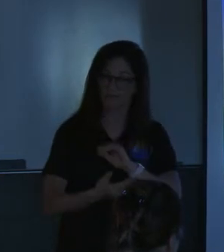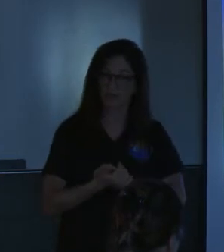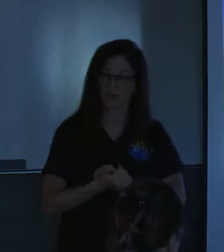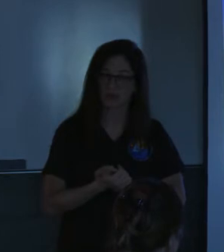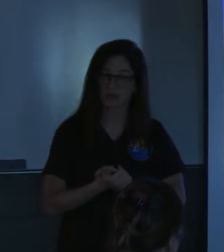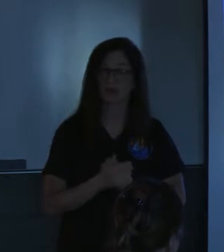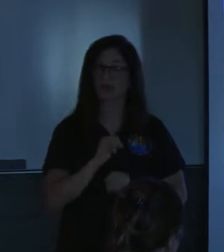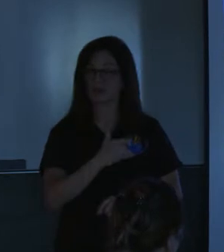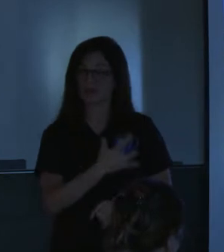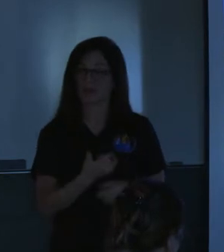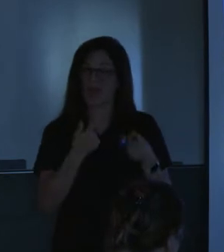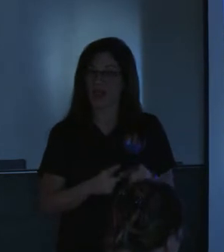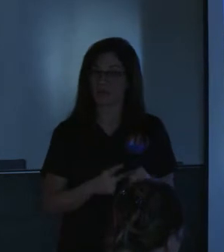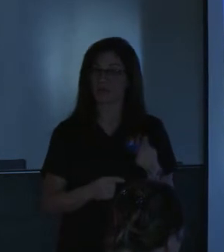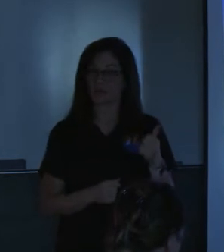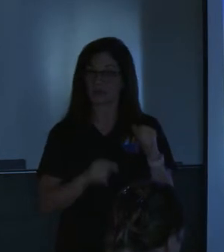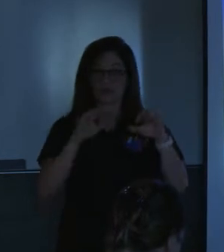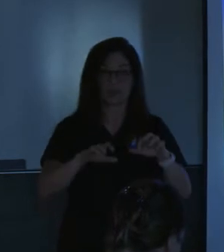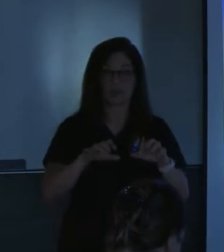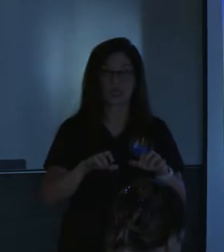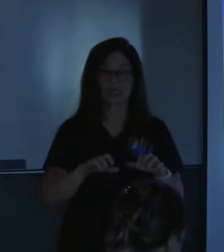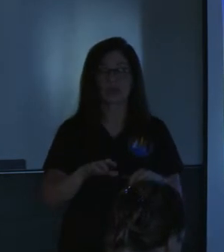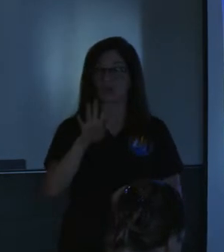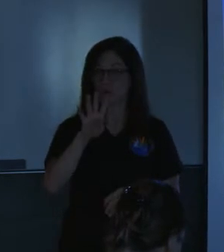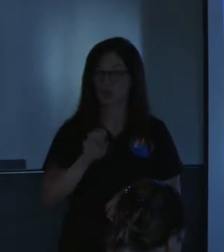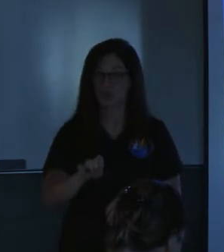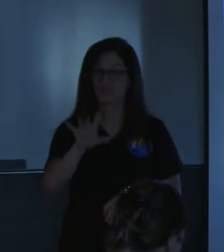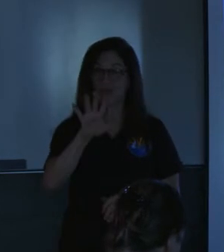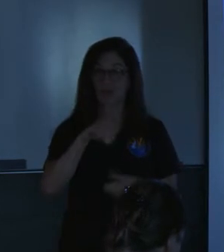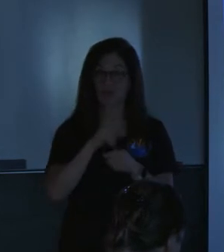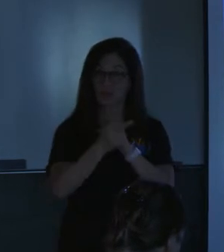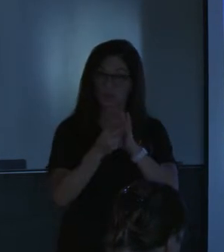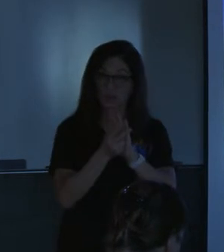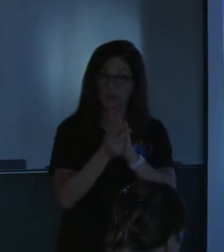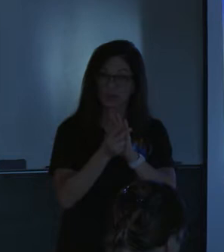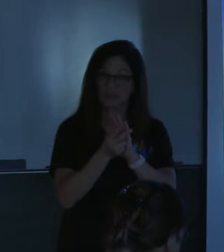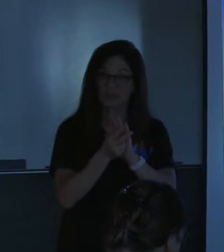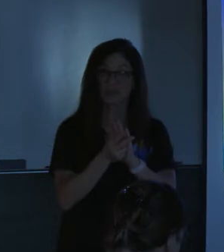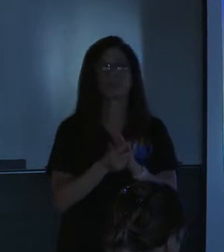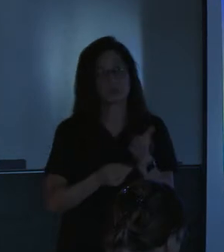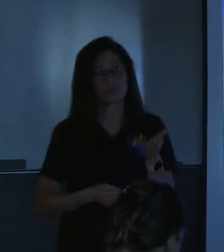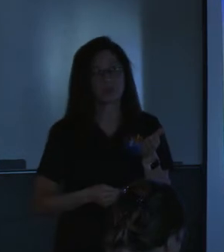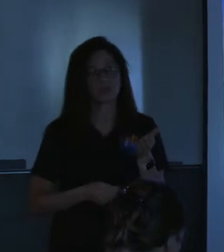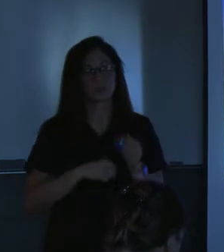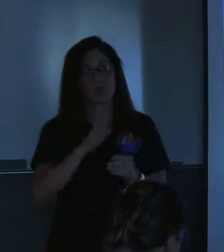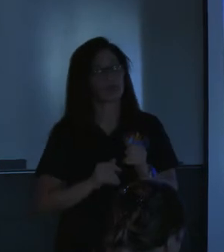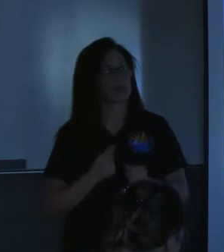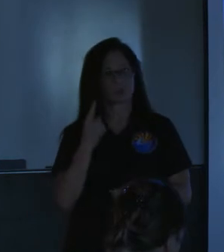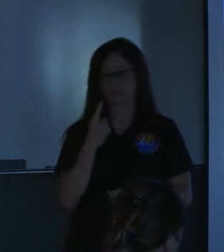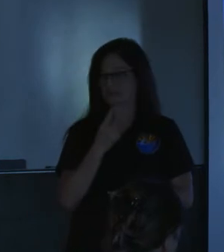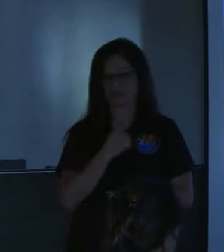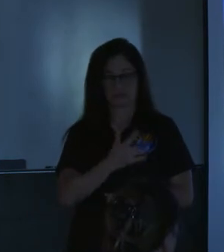on this type of rainfall amount the 4.5 in two hours next bullet is greater than a thousand